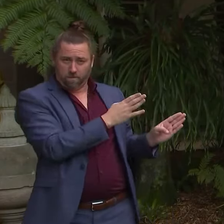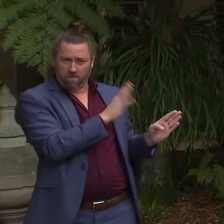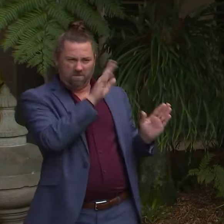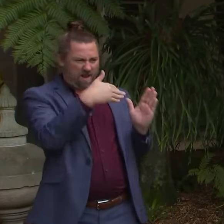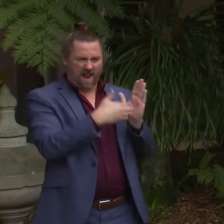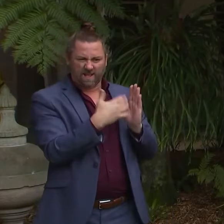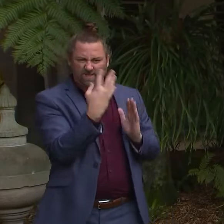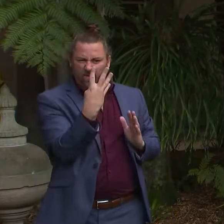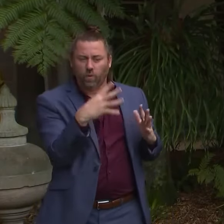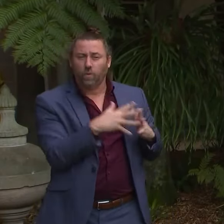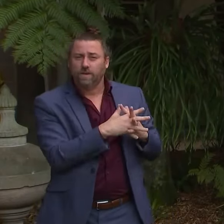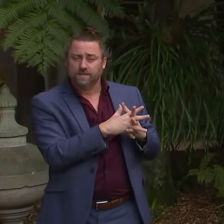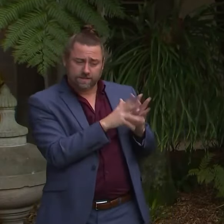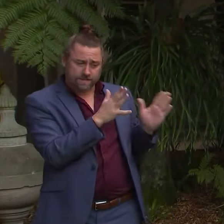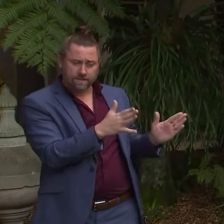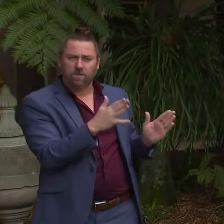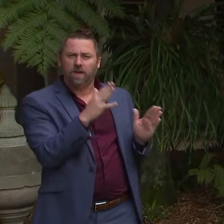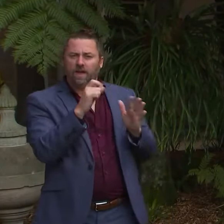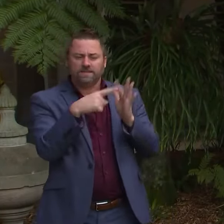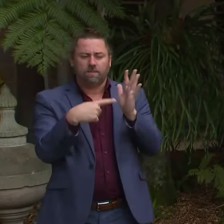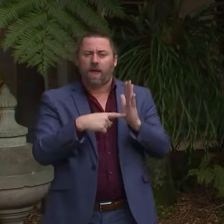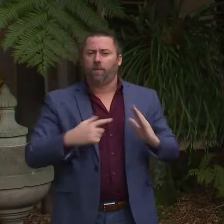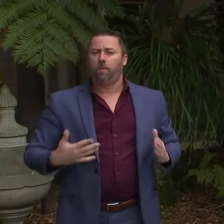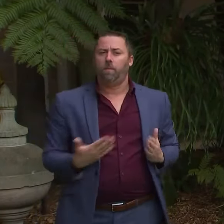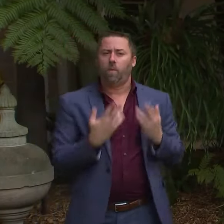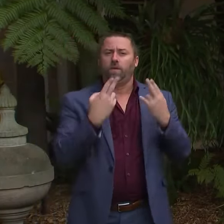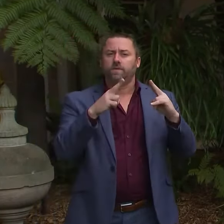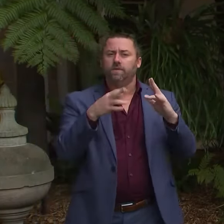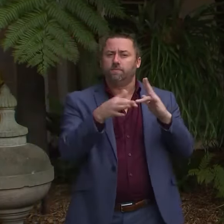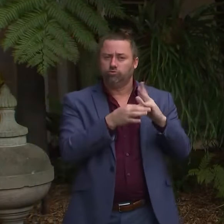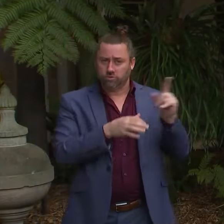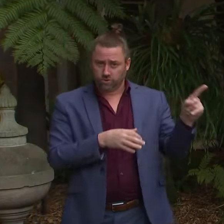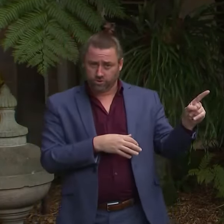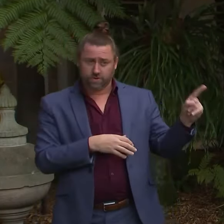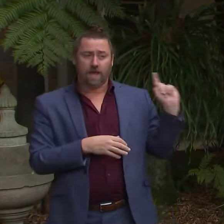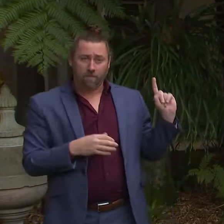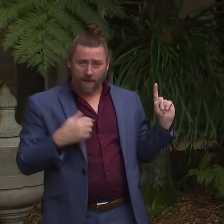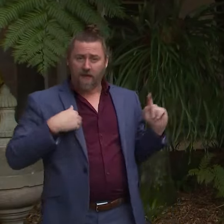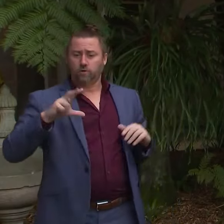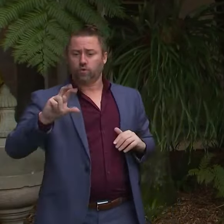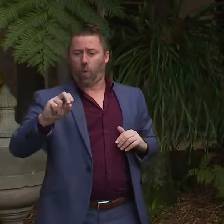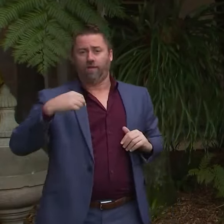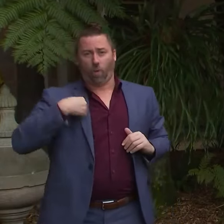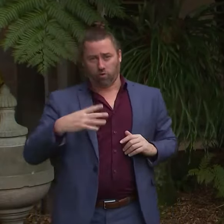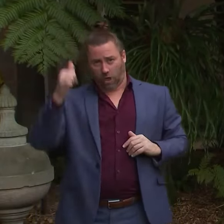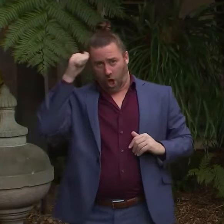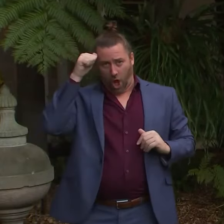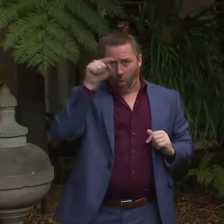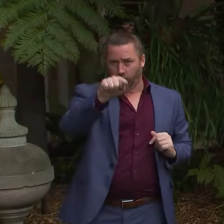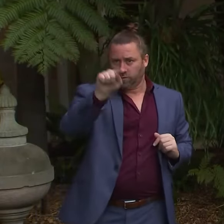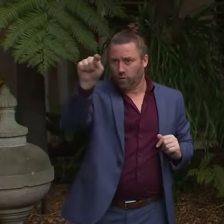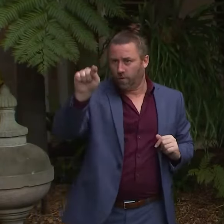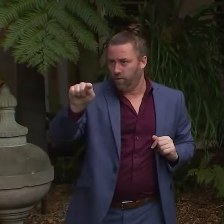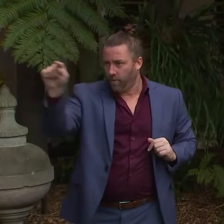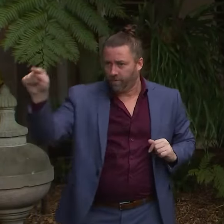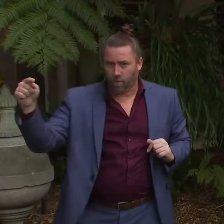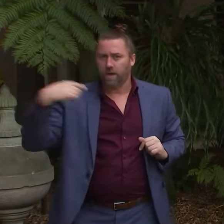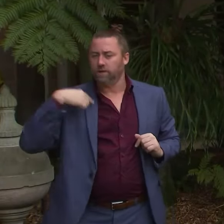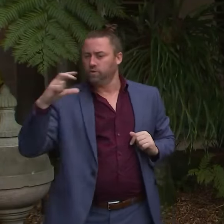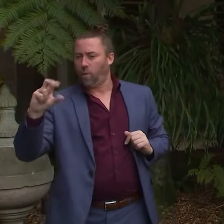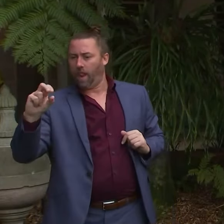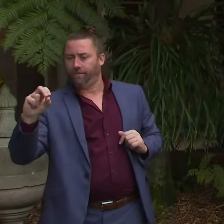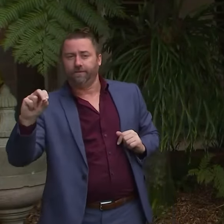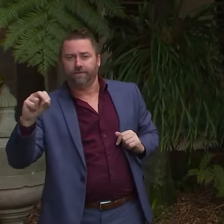that, uh, came to us from the Department of Birth, Deaths and Marriages, plus the 12 that we have identified, uh, through our